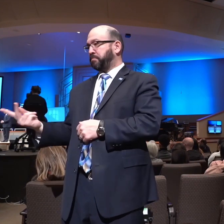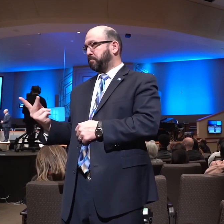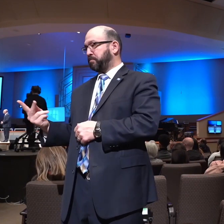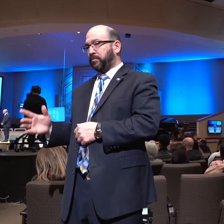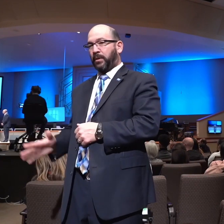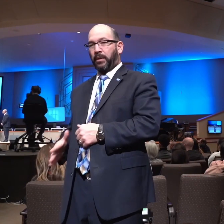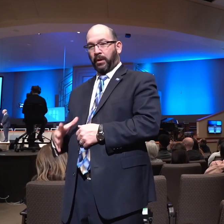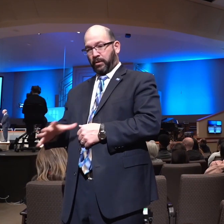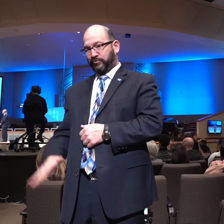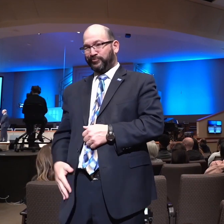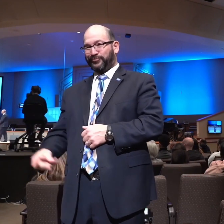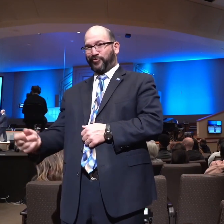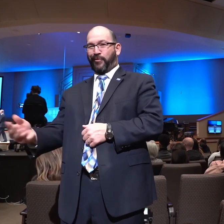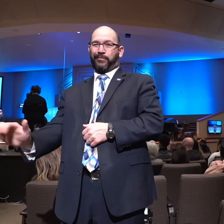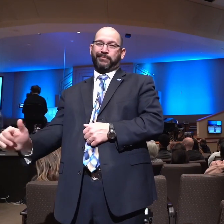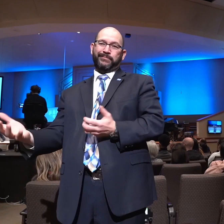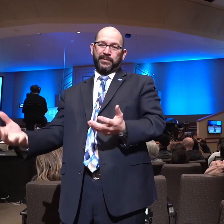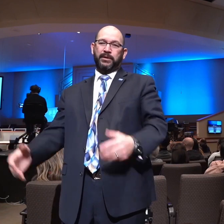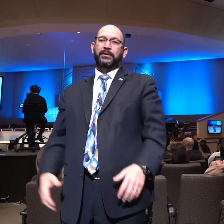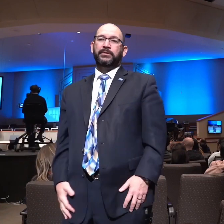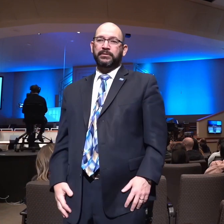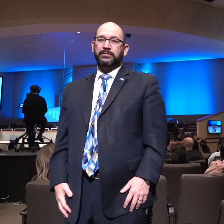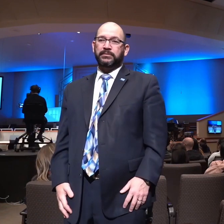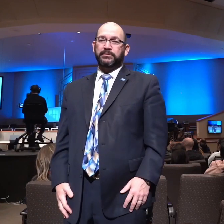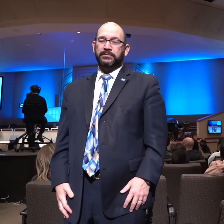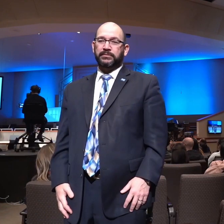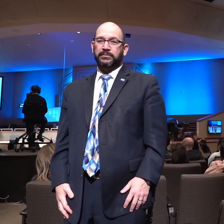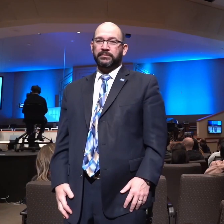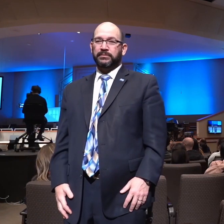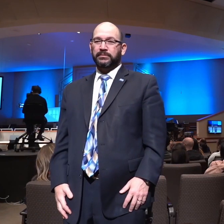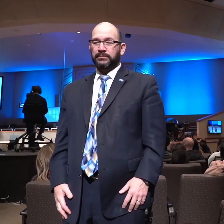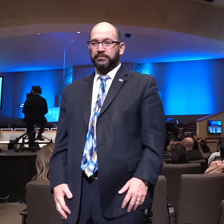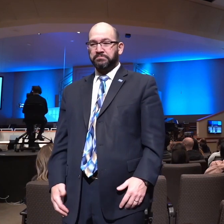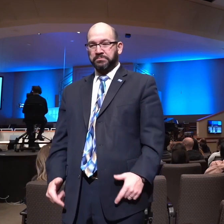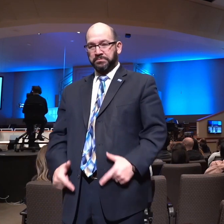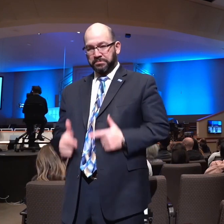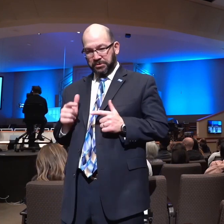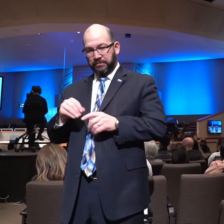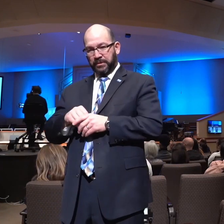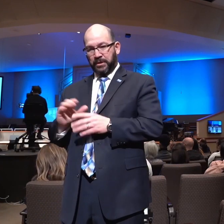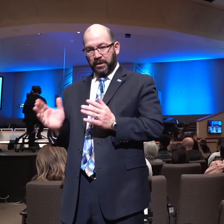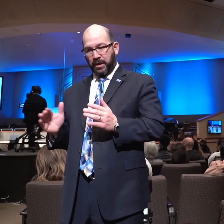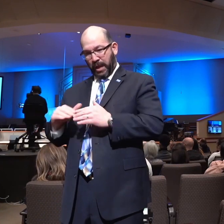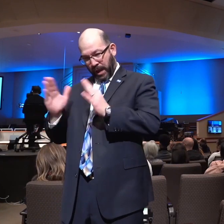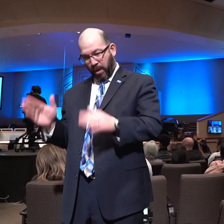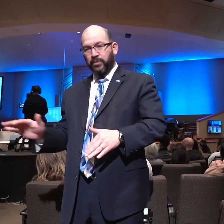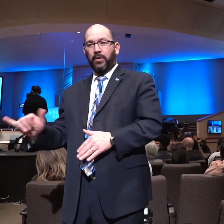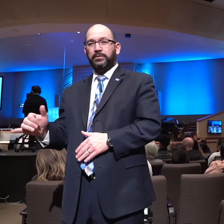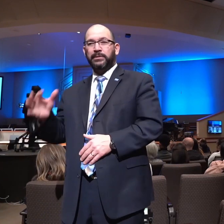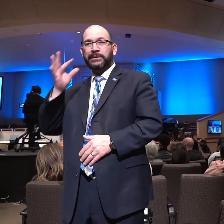who lives in the house with us and our cat who lives outside.